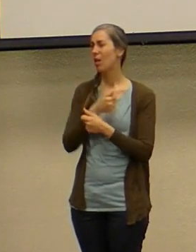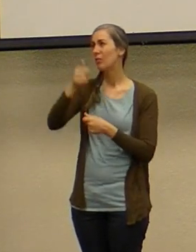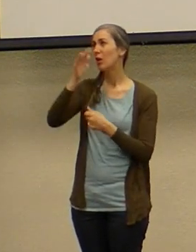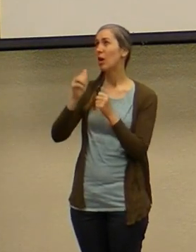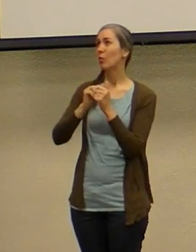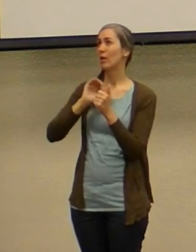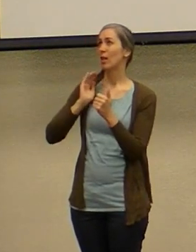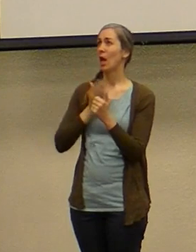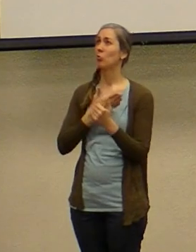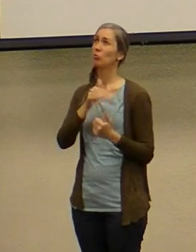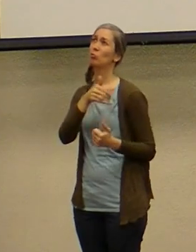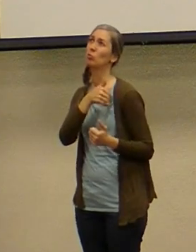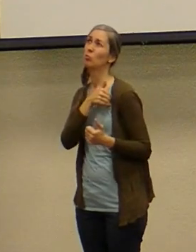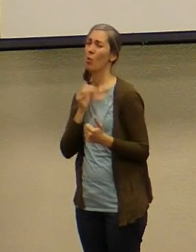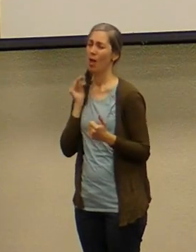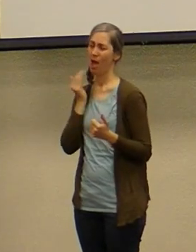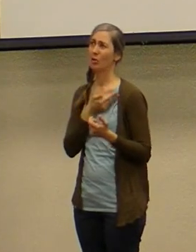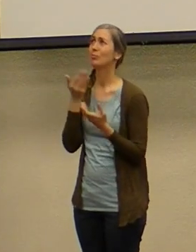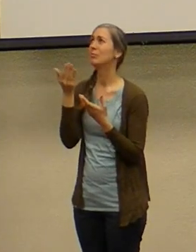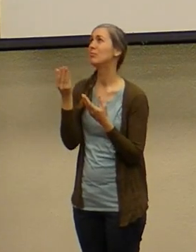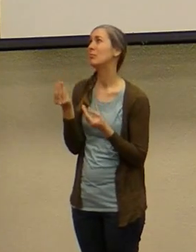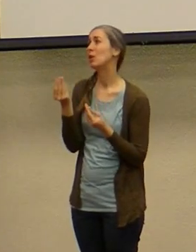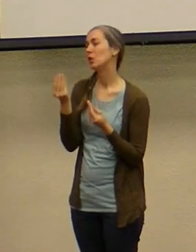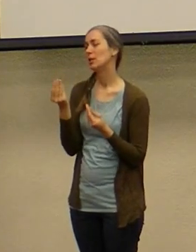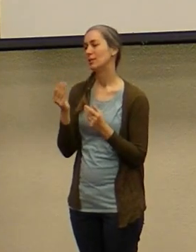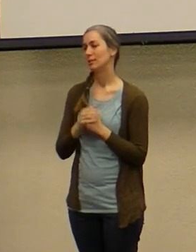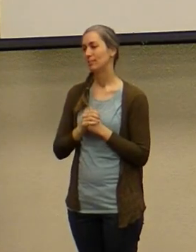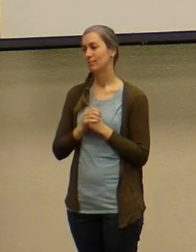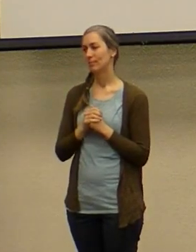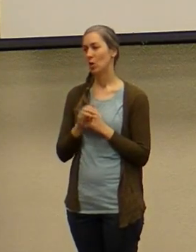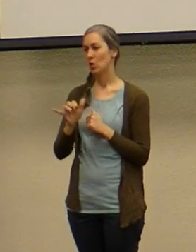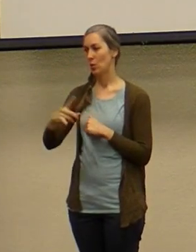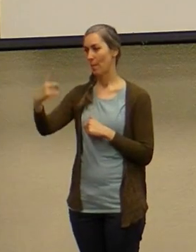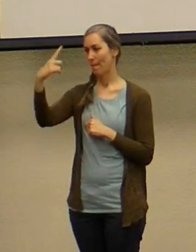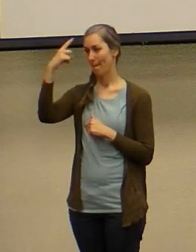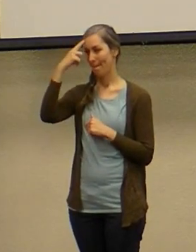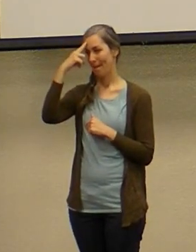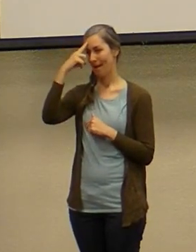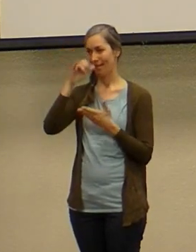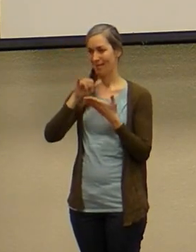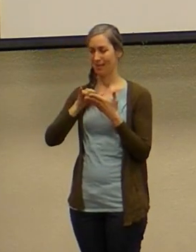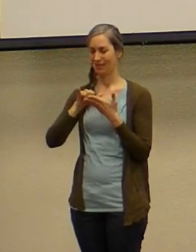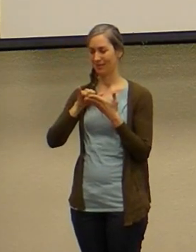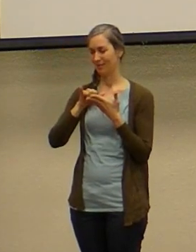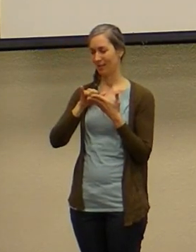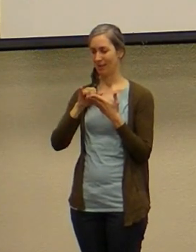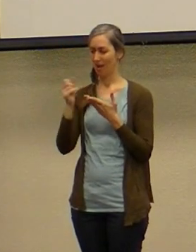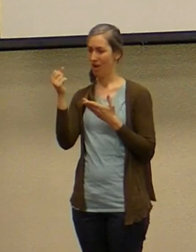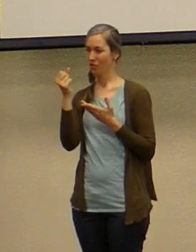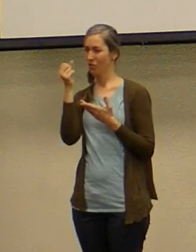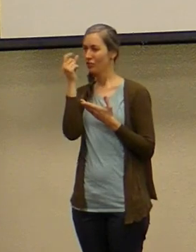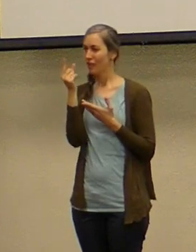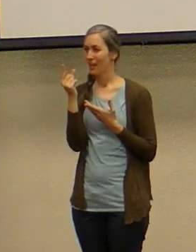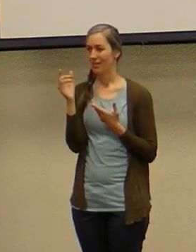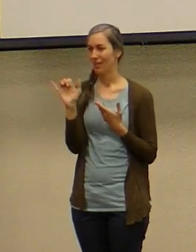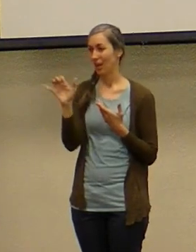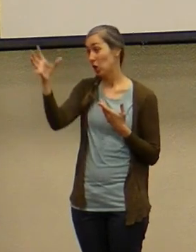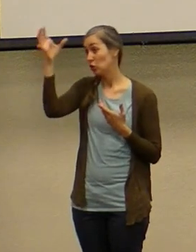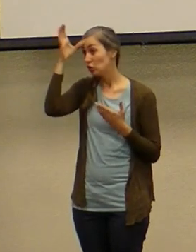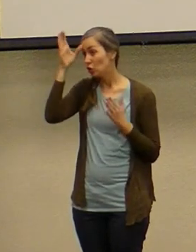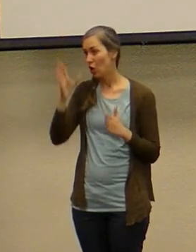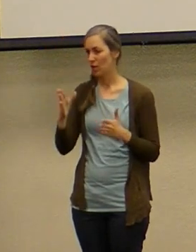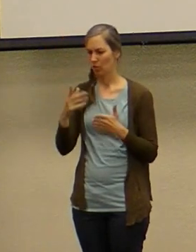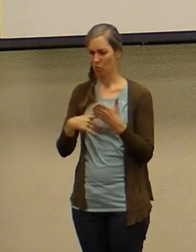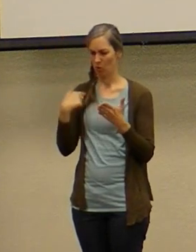our soul we also have the mind it's it's the idea of understanding of the scholar it's a lot of what we do